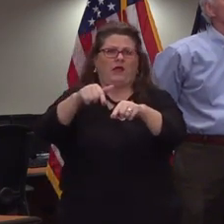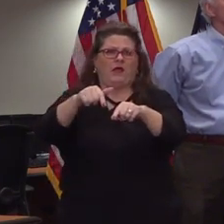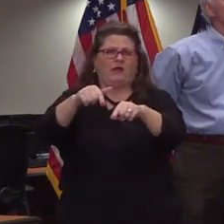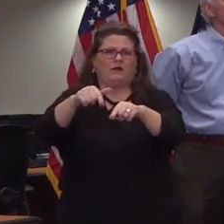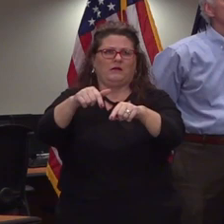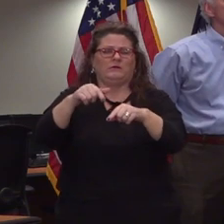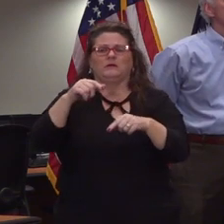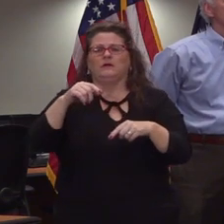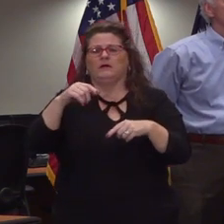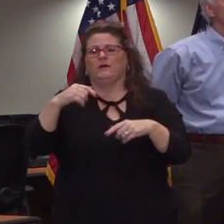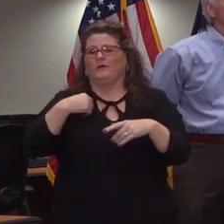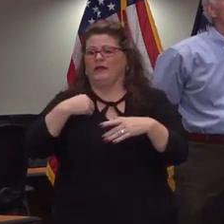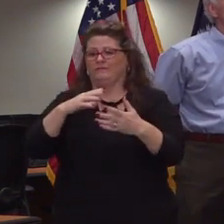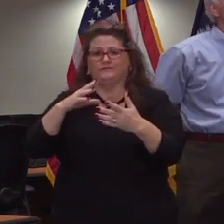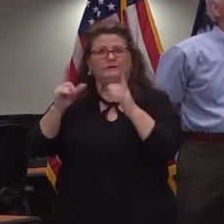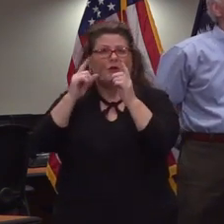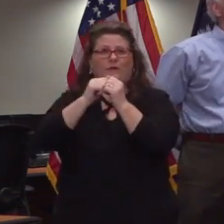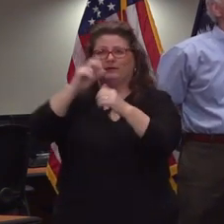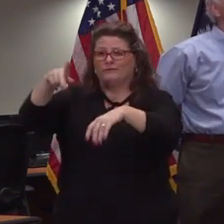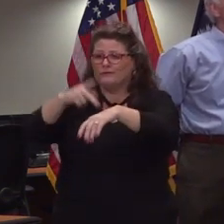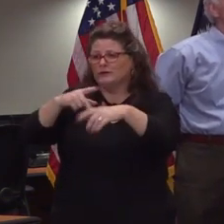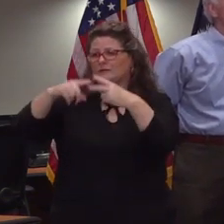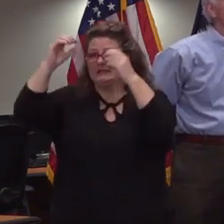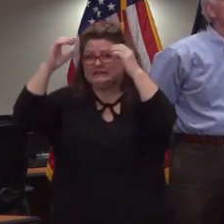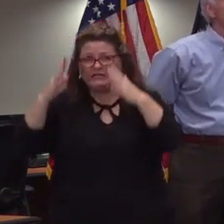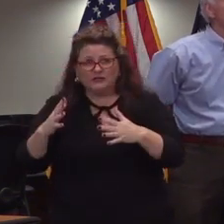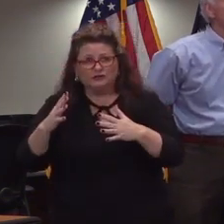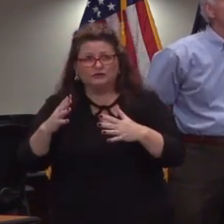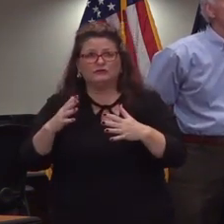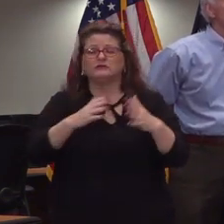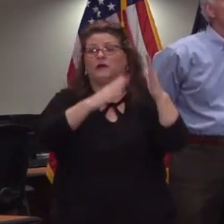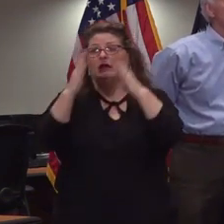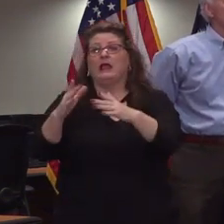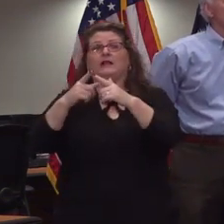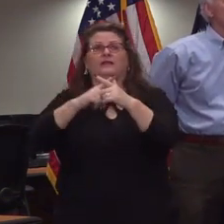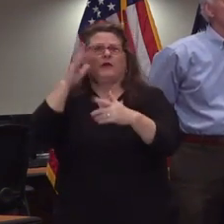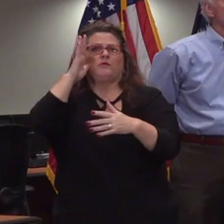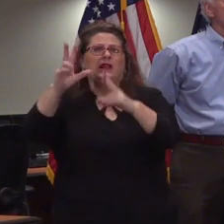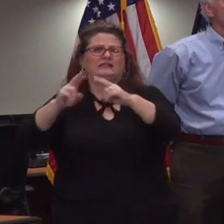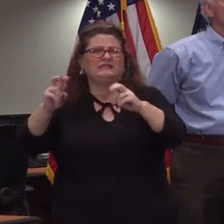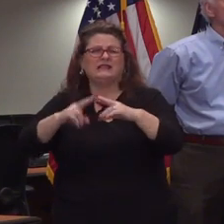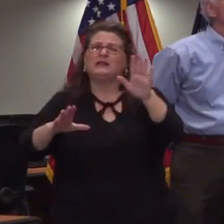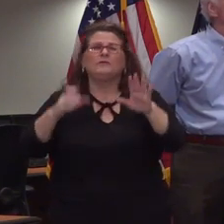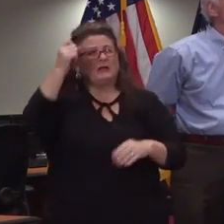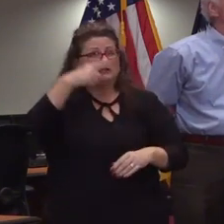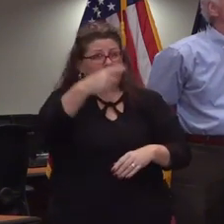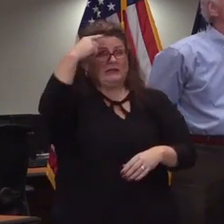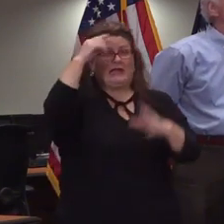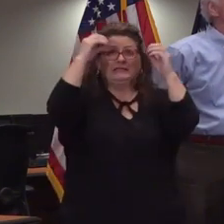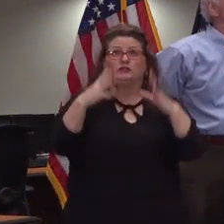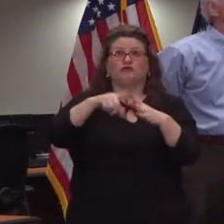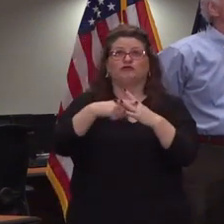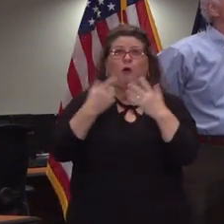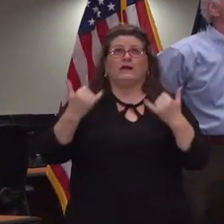teacher input and principal input and then we will look at assessing but a good teacher does this already a good teachers know how